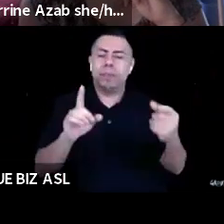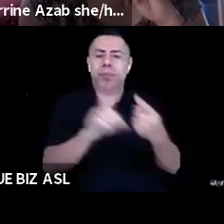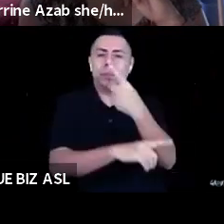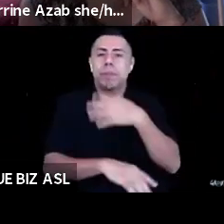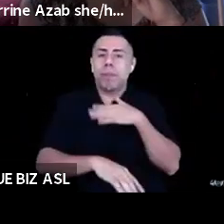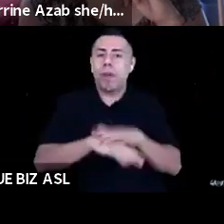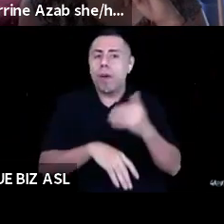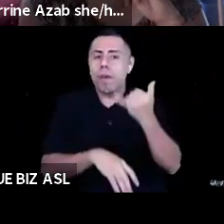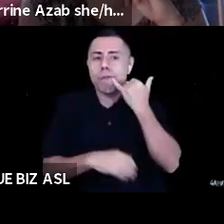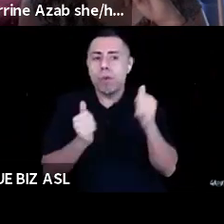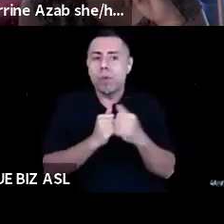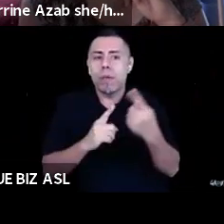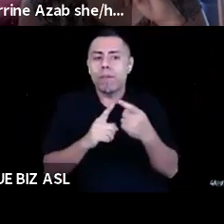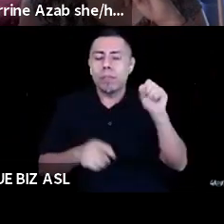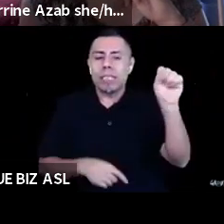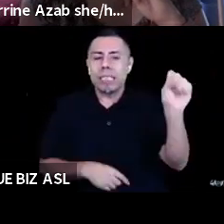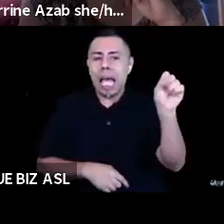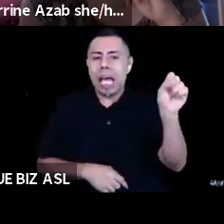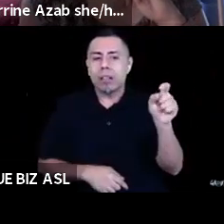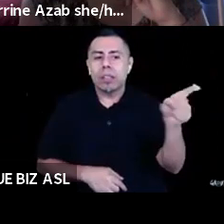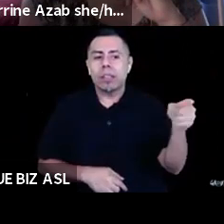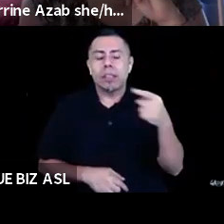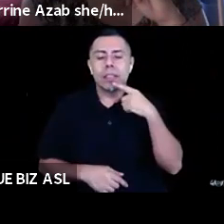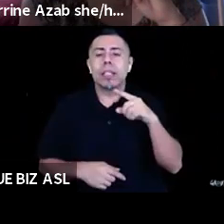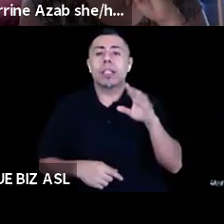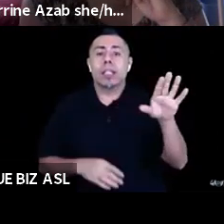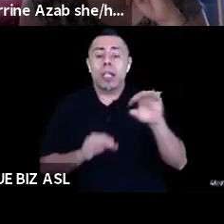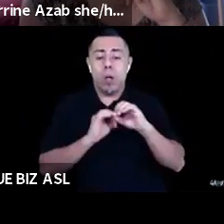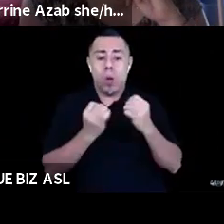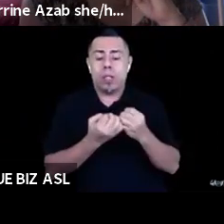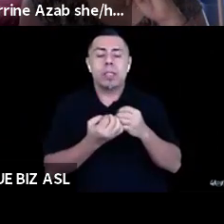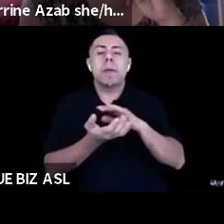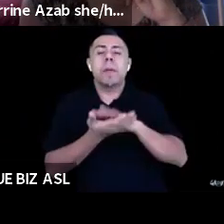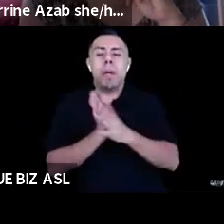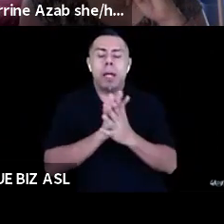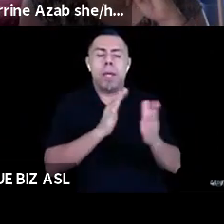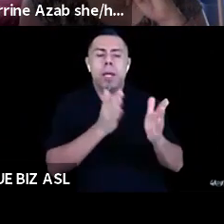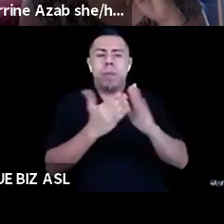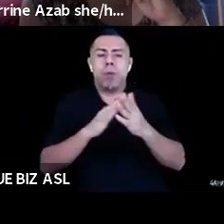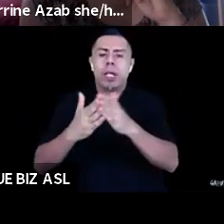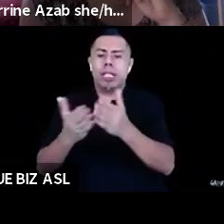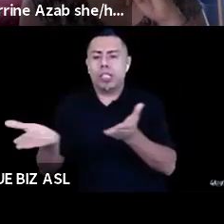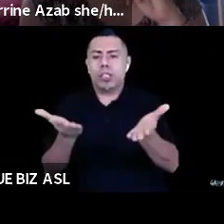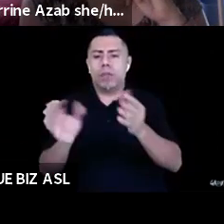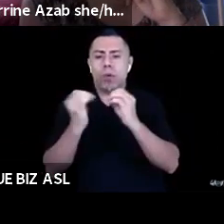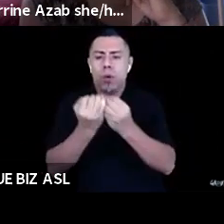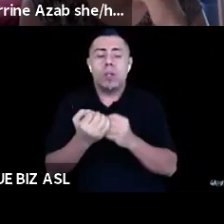turned into a, uh, community service organization because they're donating, uh, labor. They're donating their building,